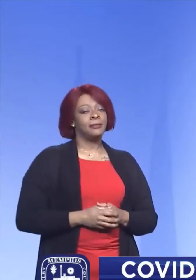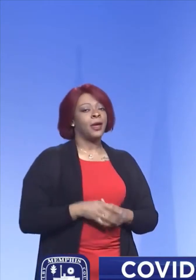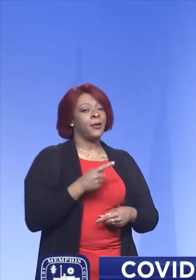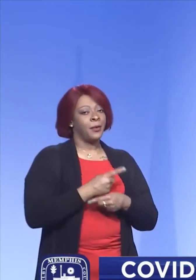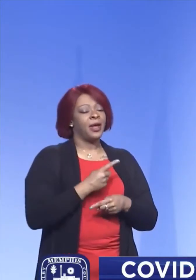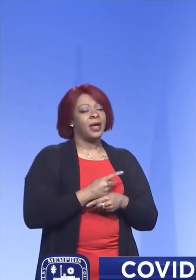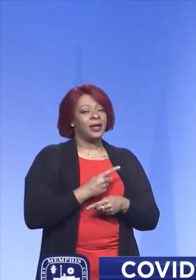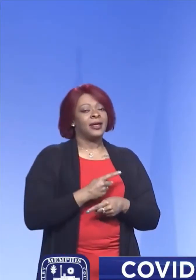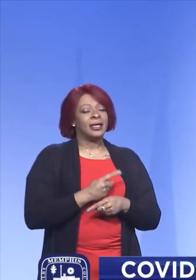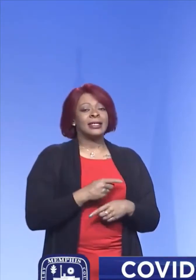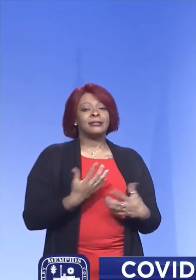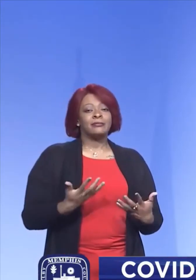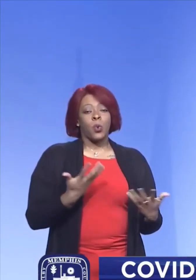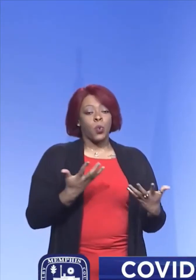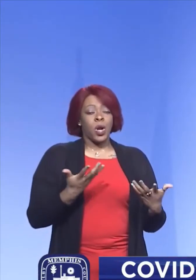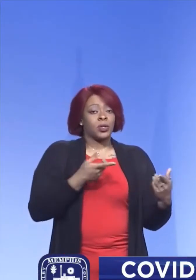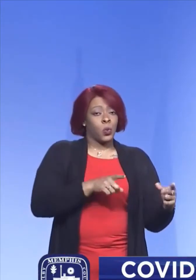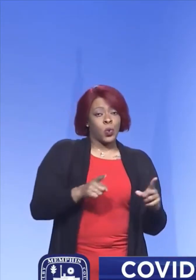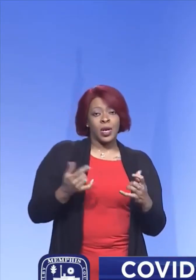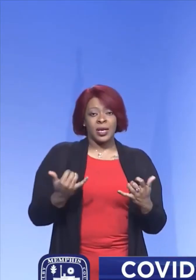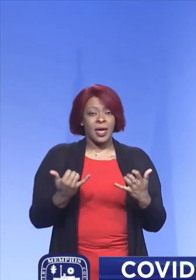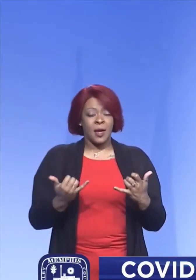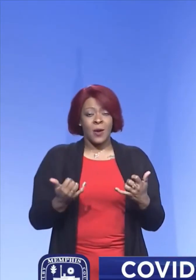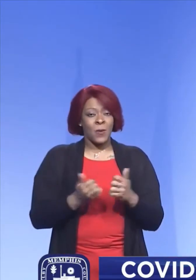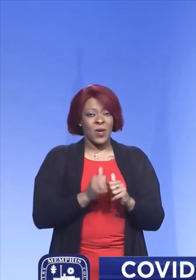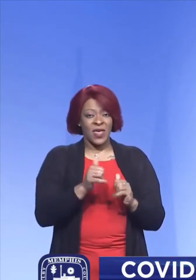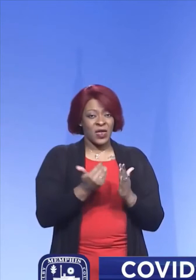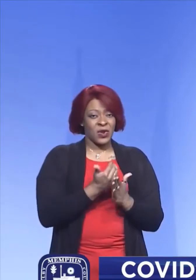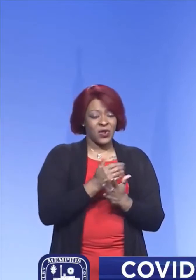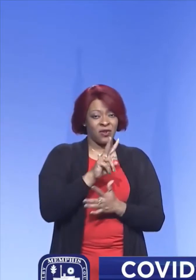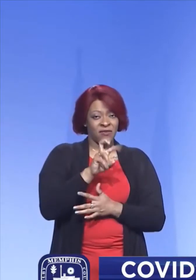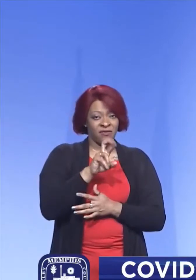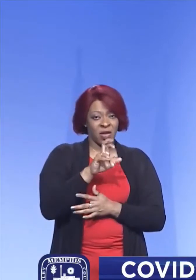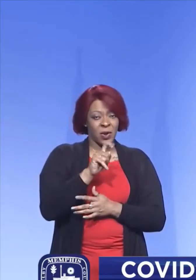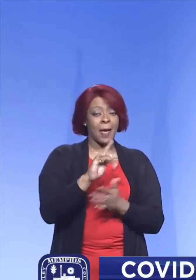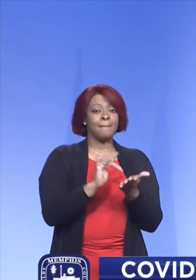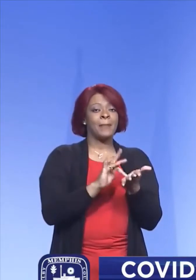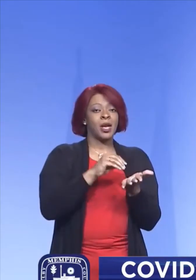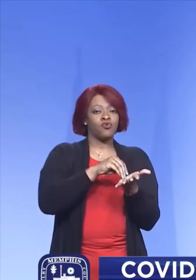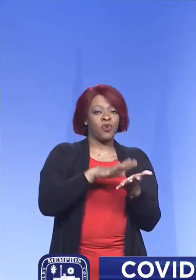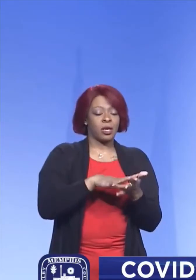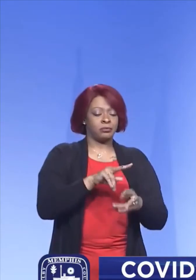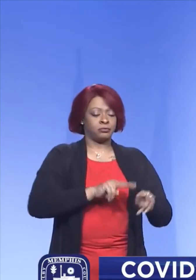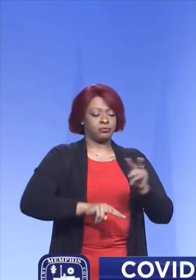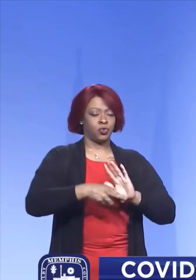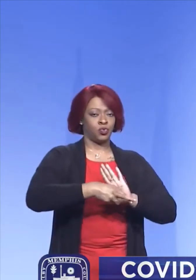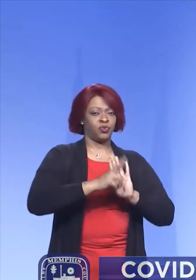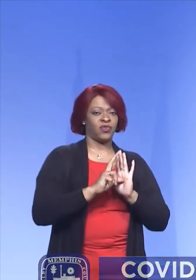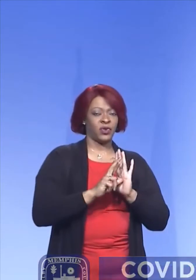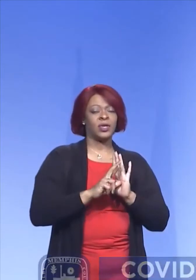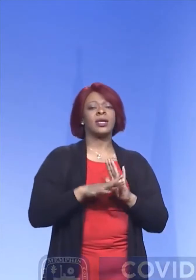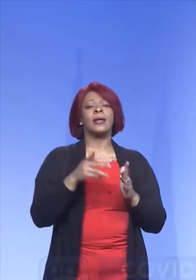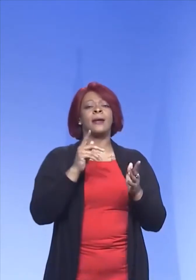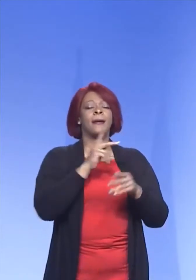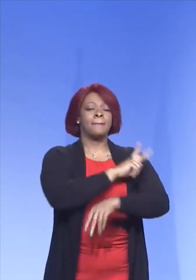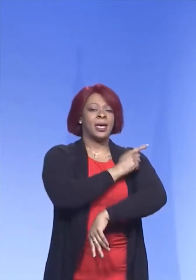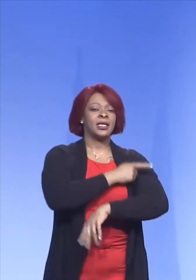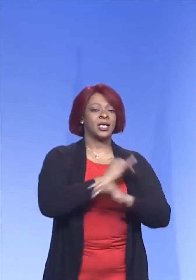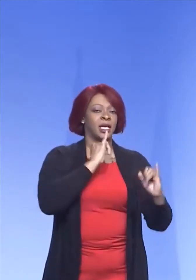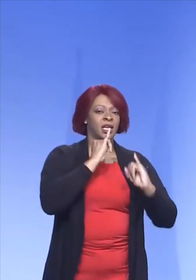in terms of what's going on right now, is the medical records are being reviewed, patients being interviewed, things like that.